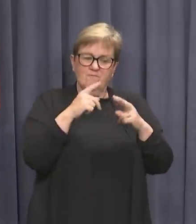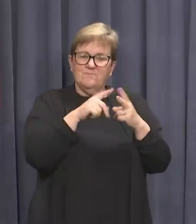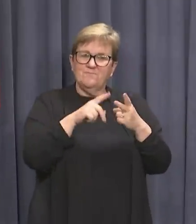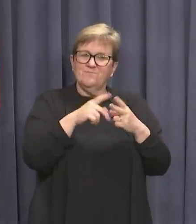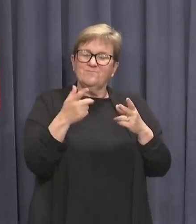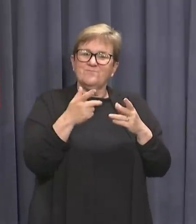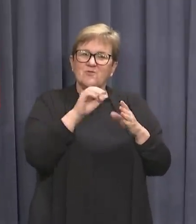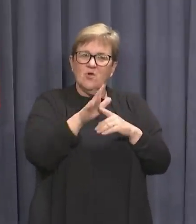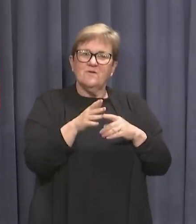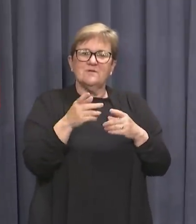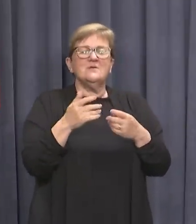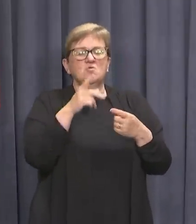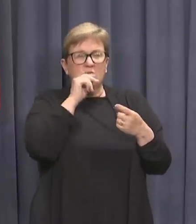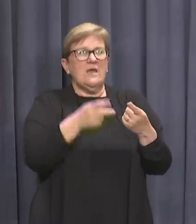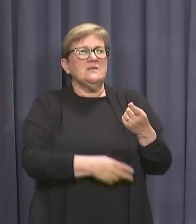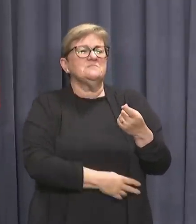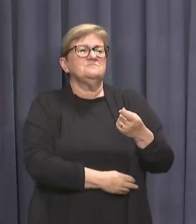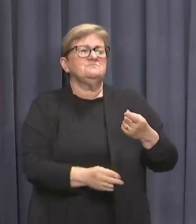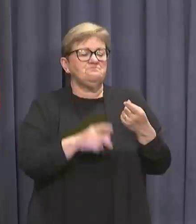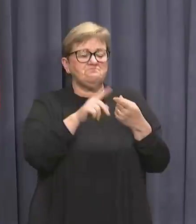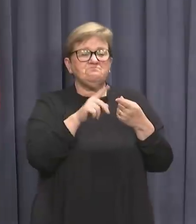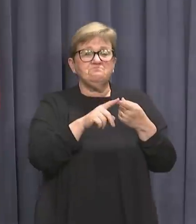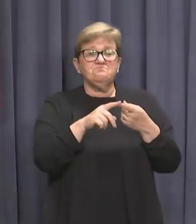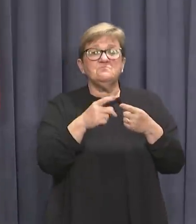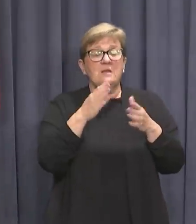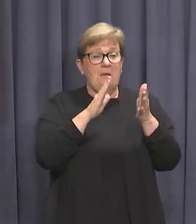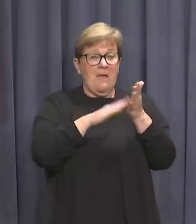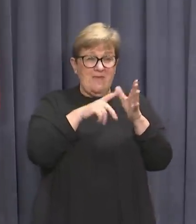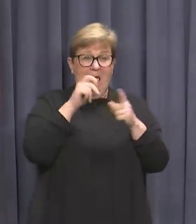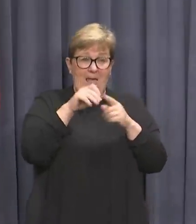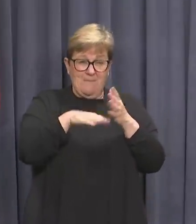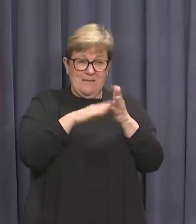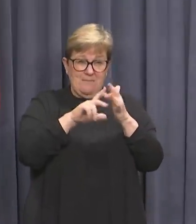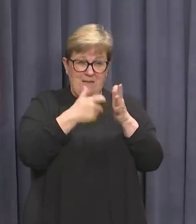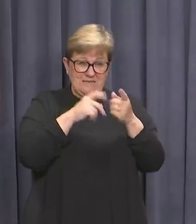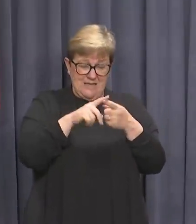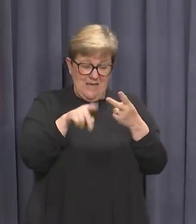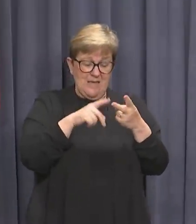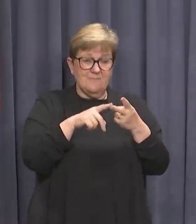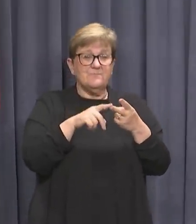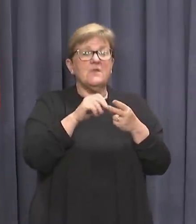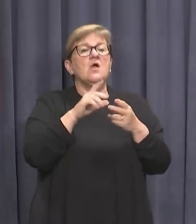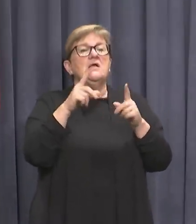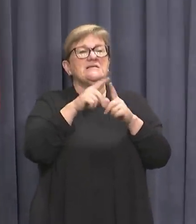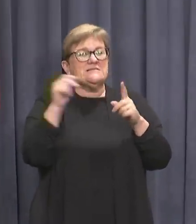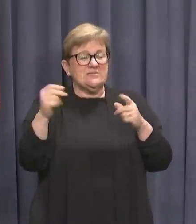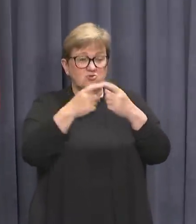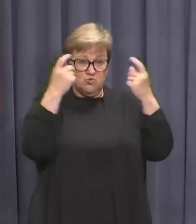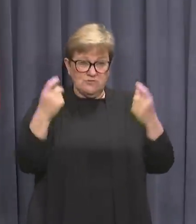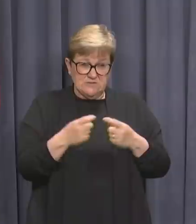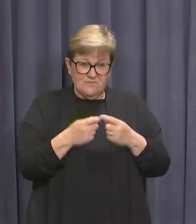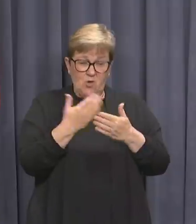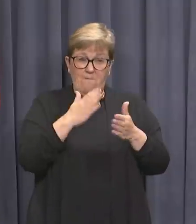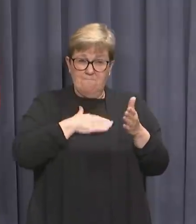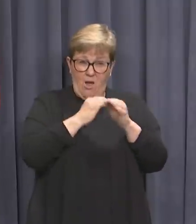-19 vaccination include the Express Plus Medicare app, your COVID-19 digital certificate on